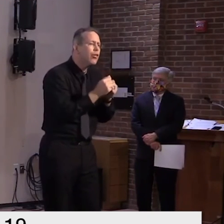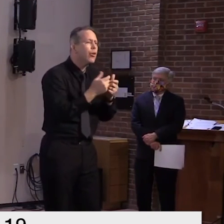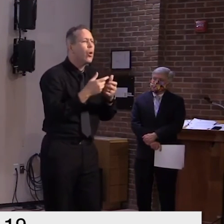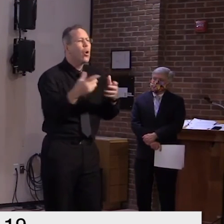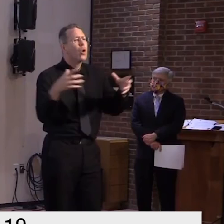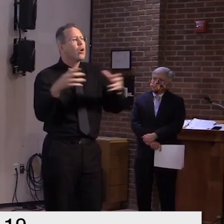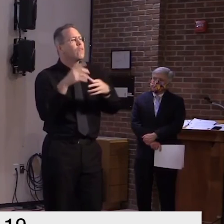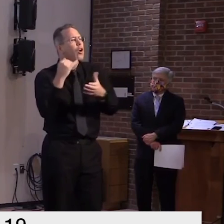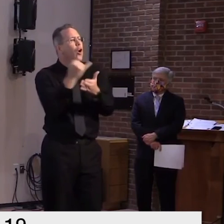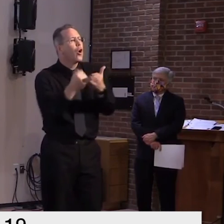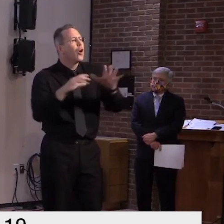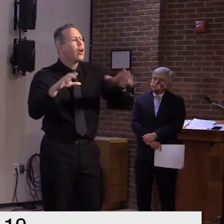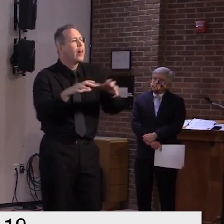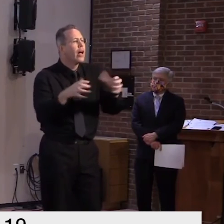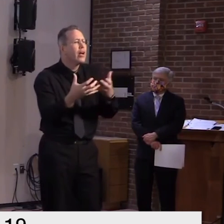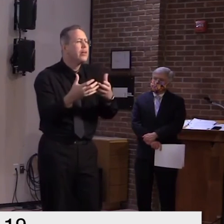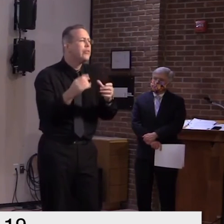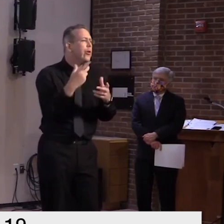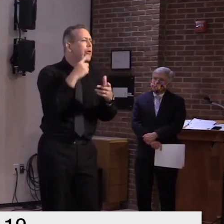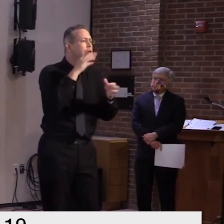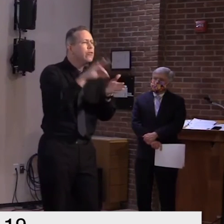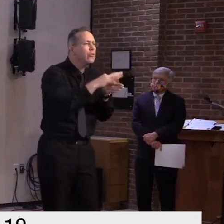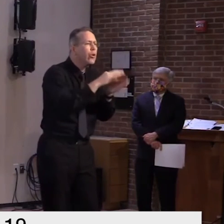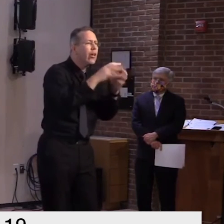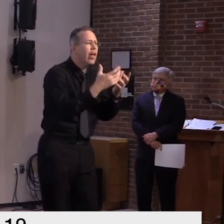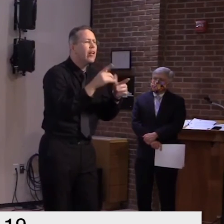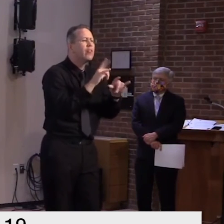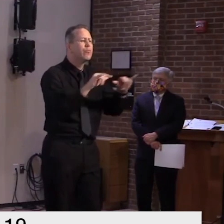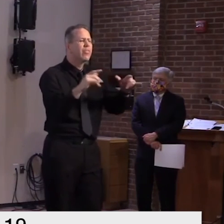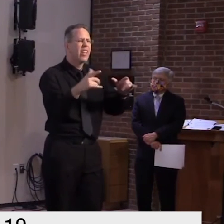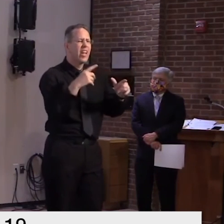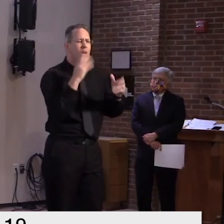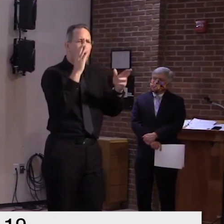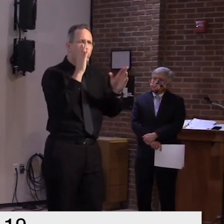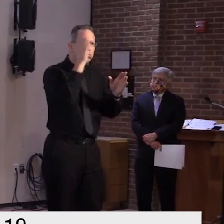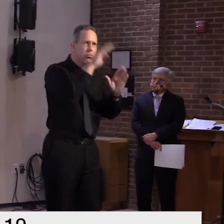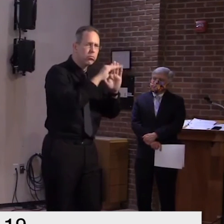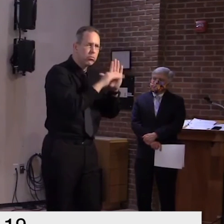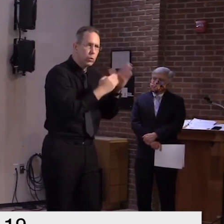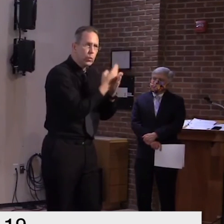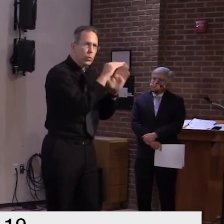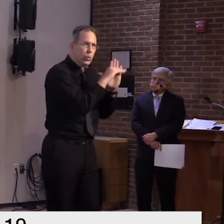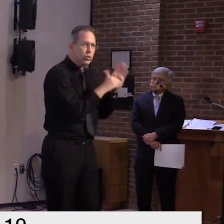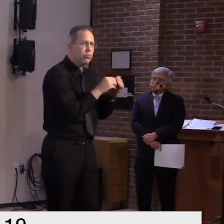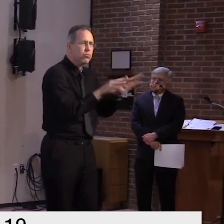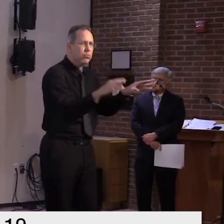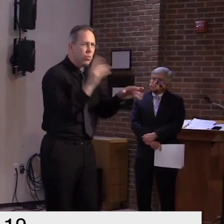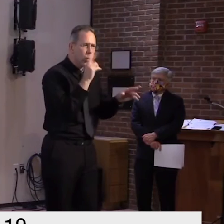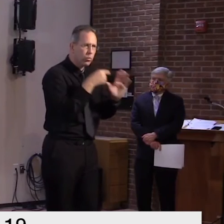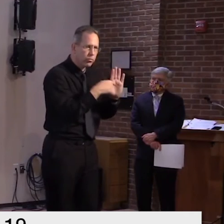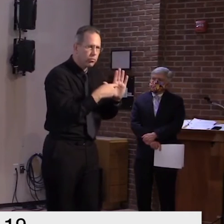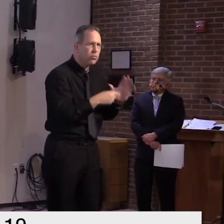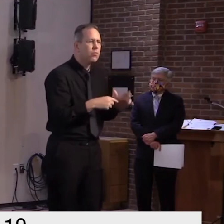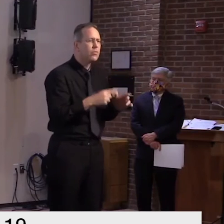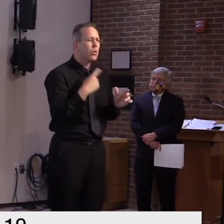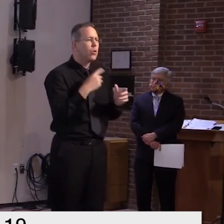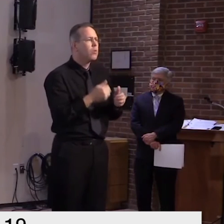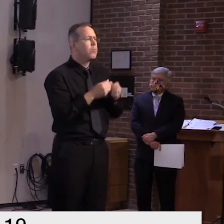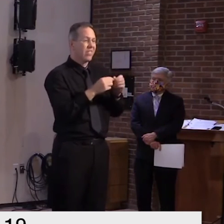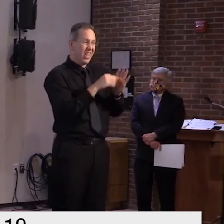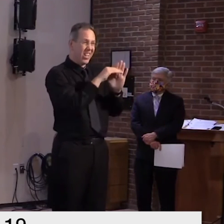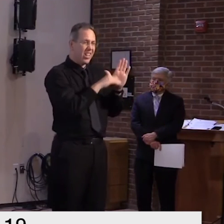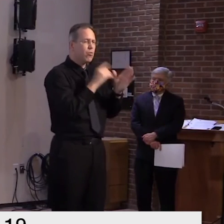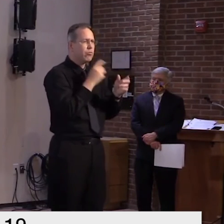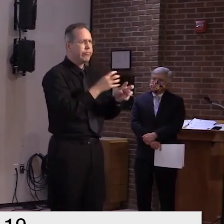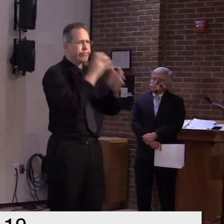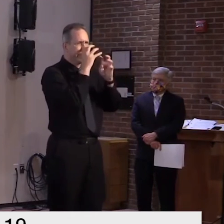congregate settings in those facilities and that will involve a more aggressive maintenance if you